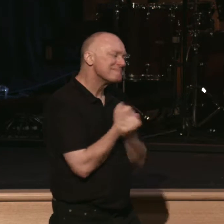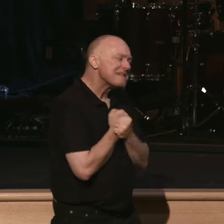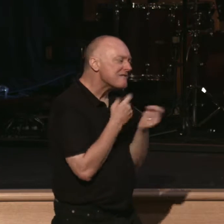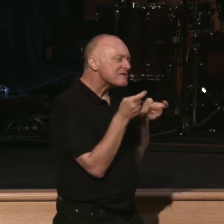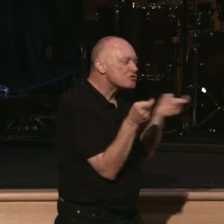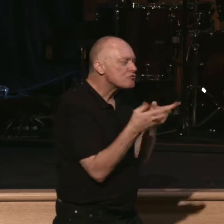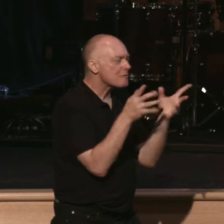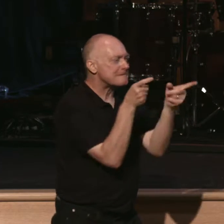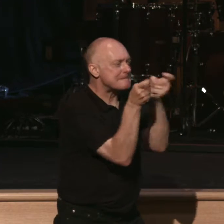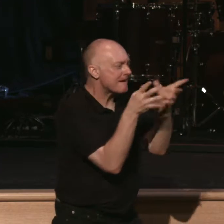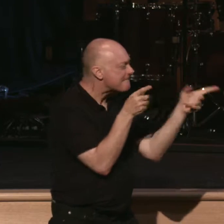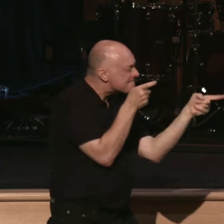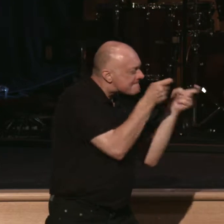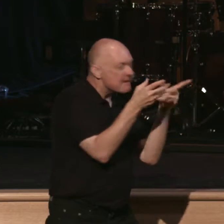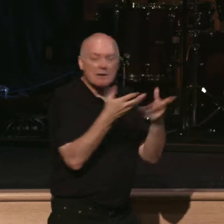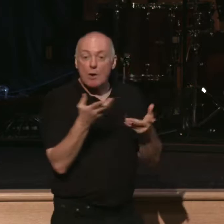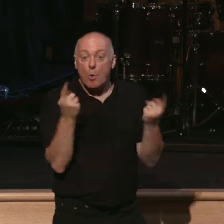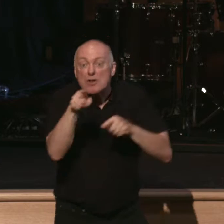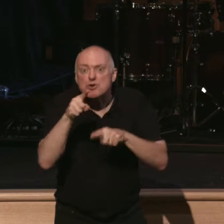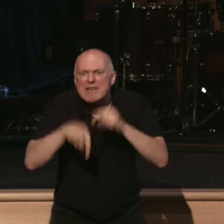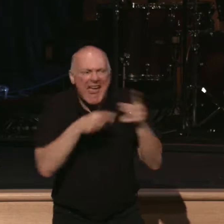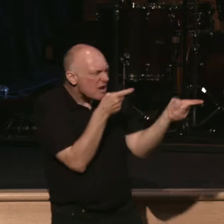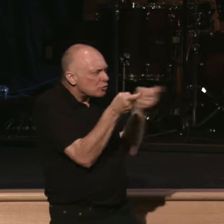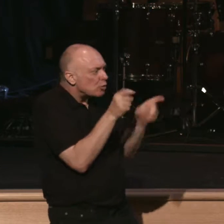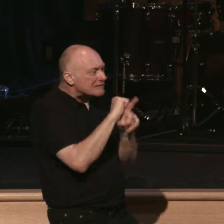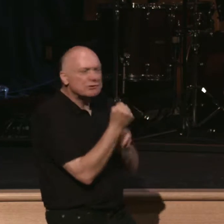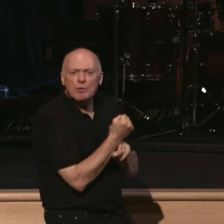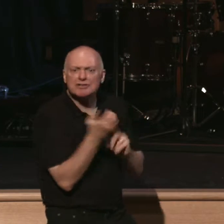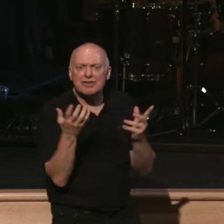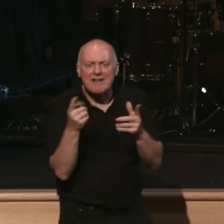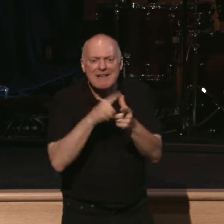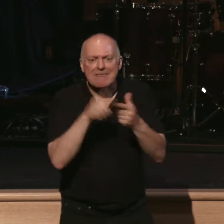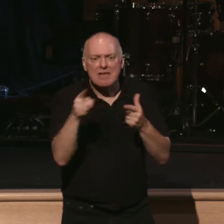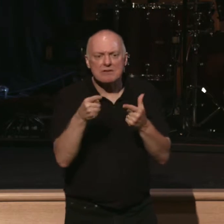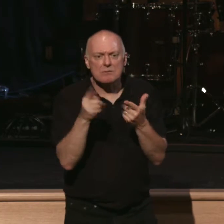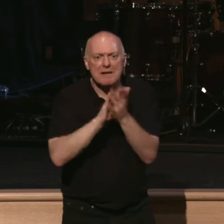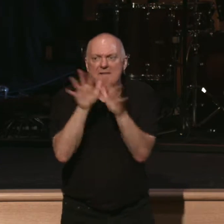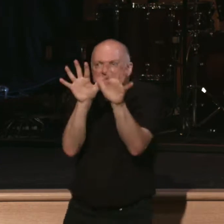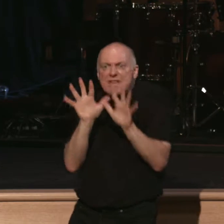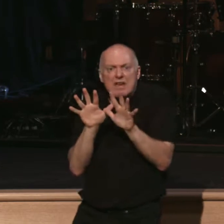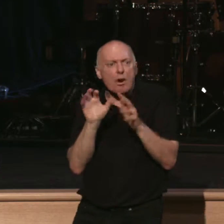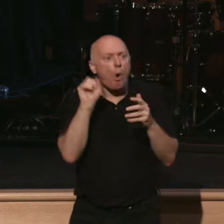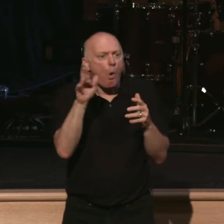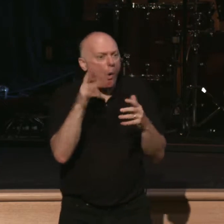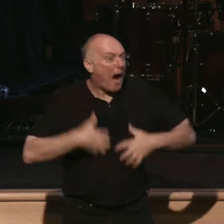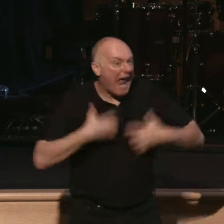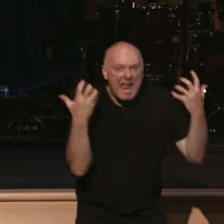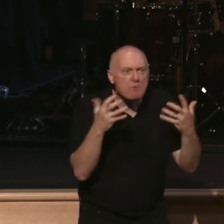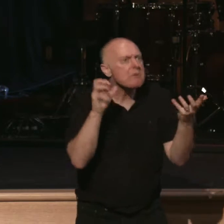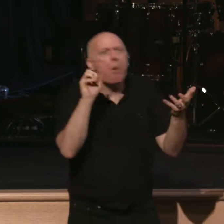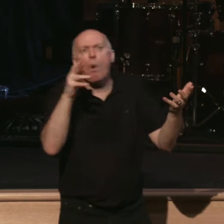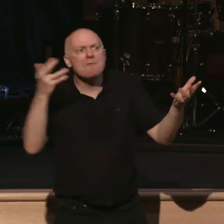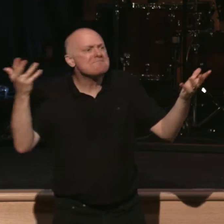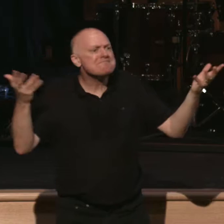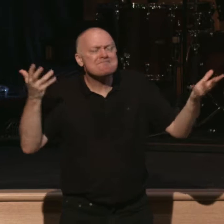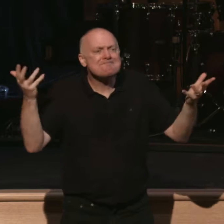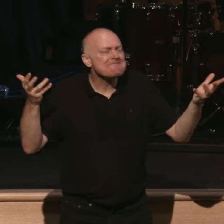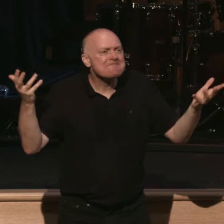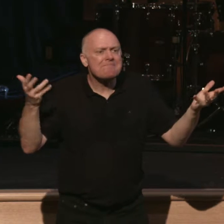be able to control. And when you can't control a situation. You get fearful. Or you get angry. So what does